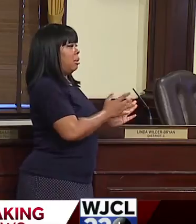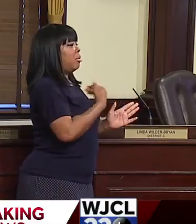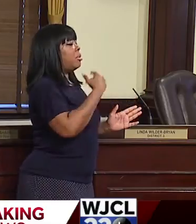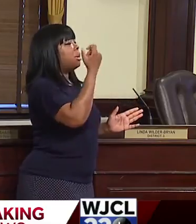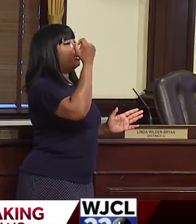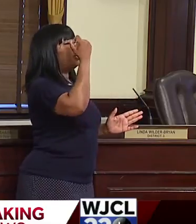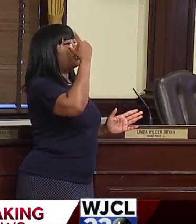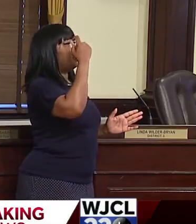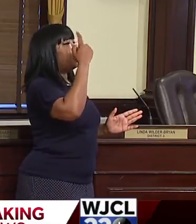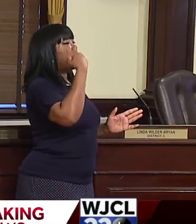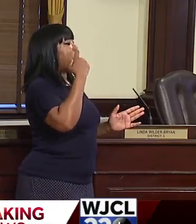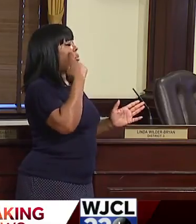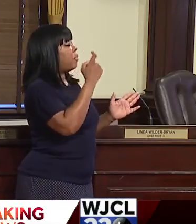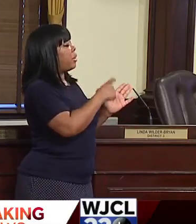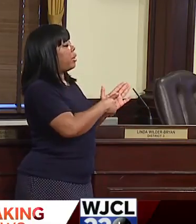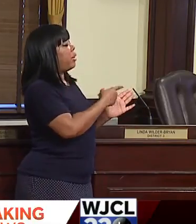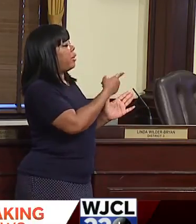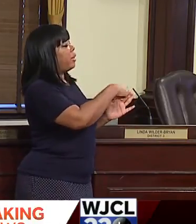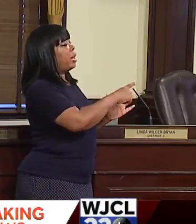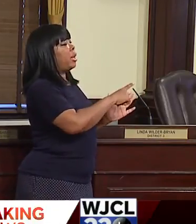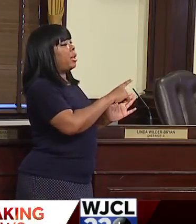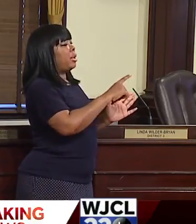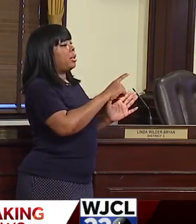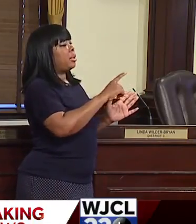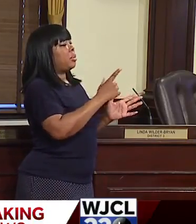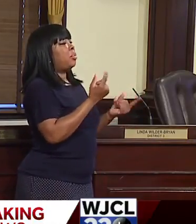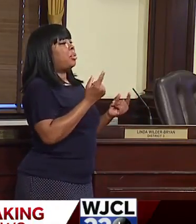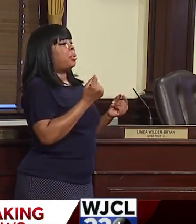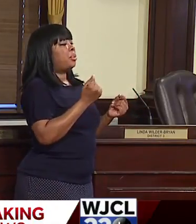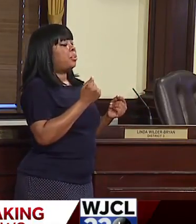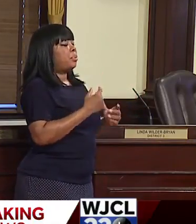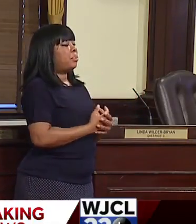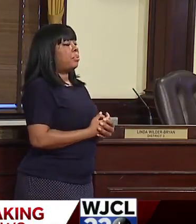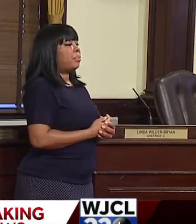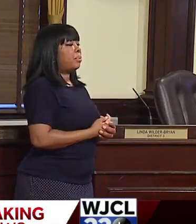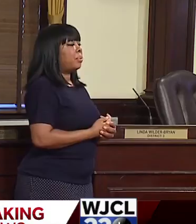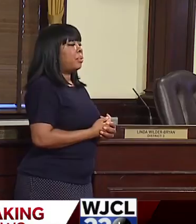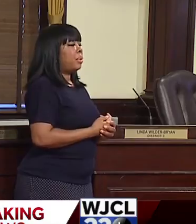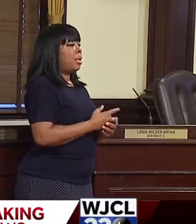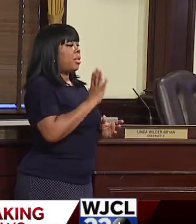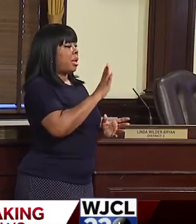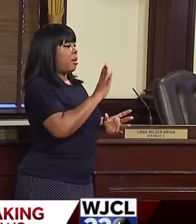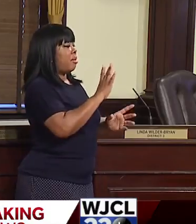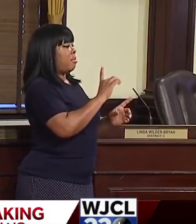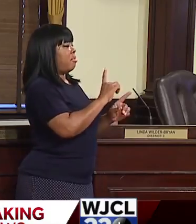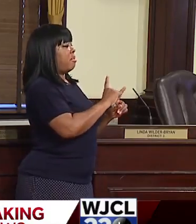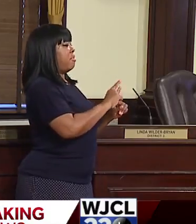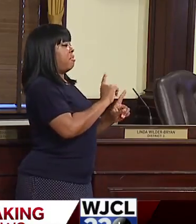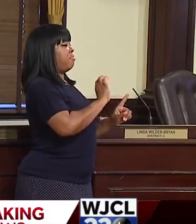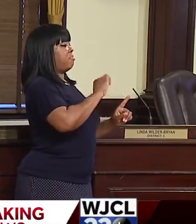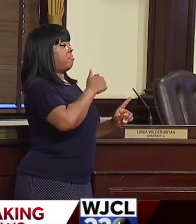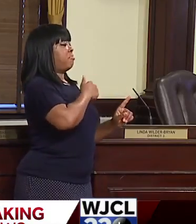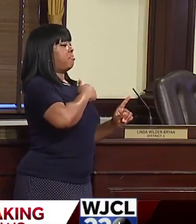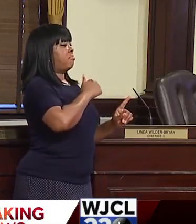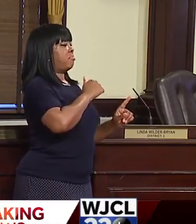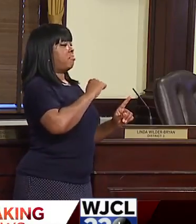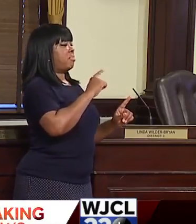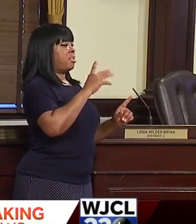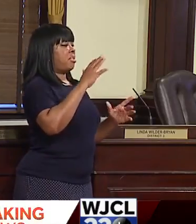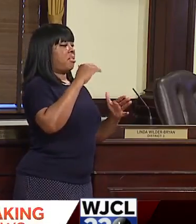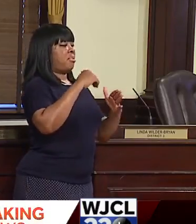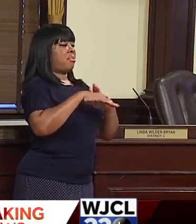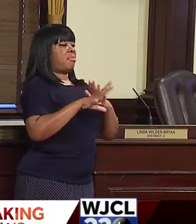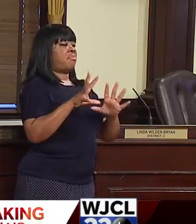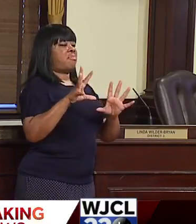recognize that these are people that are using, um, alternate egos just to be able to get in and say